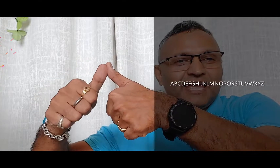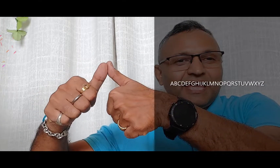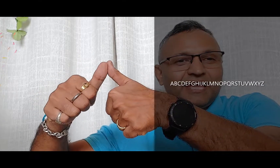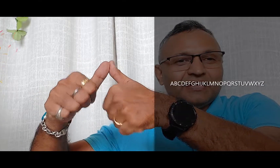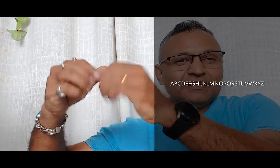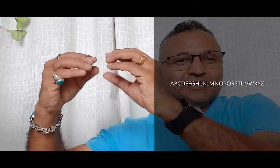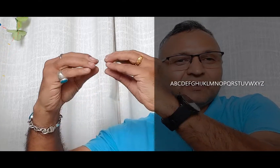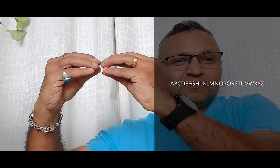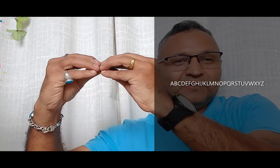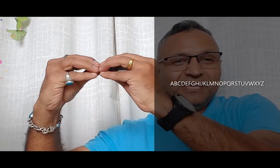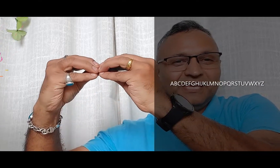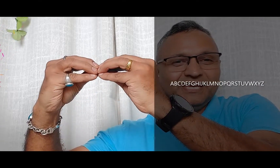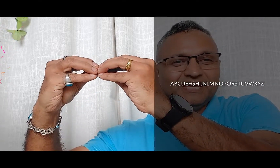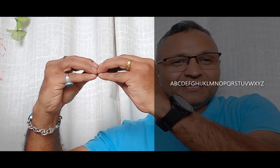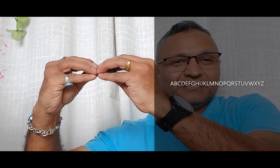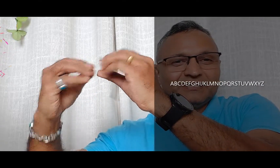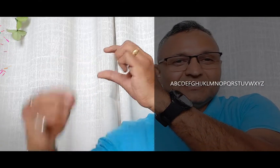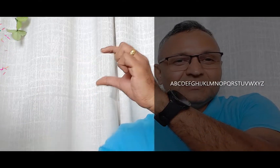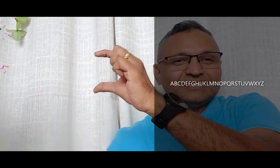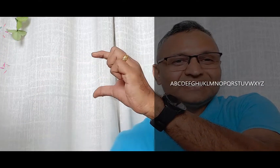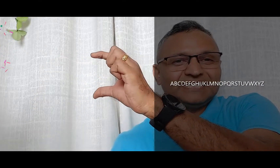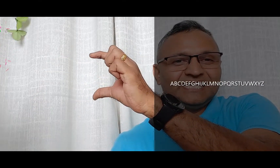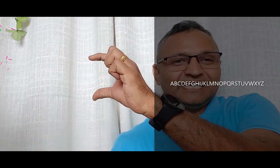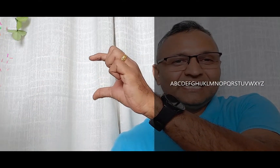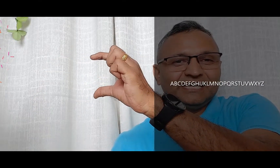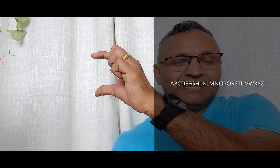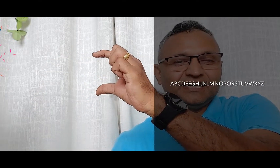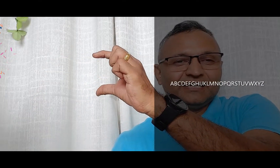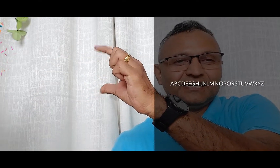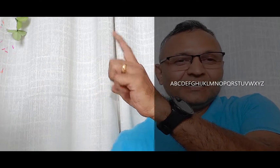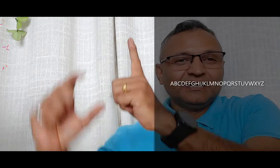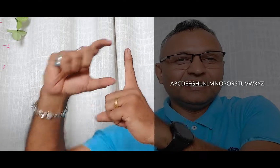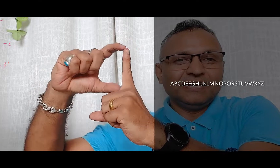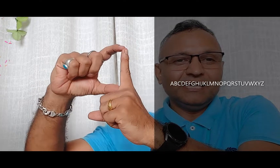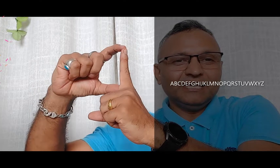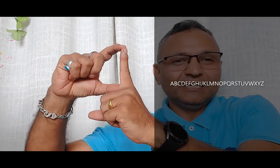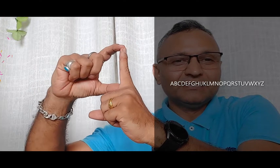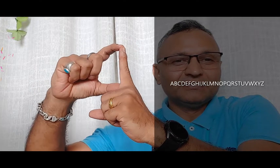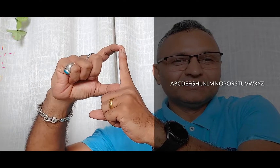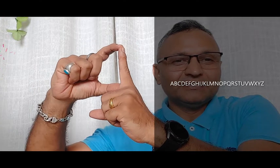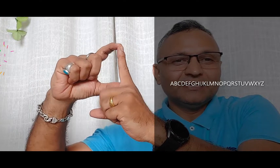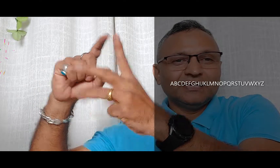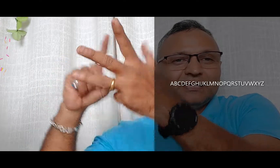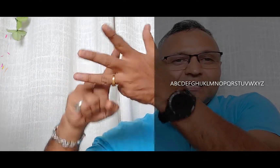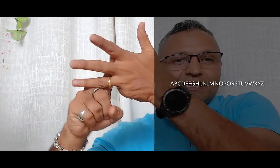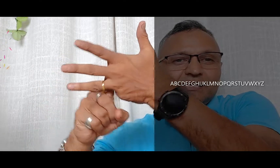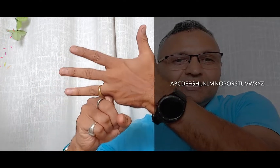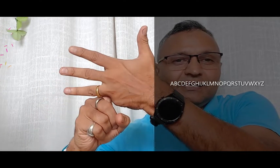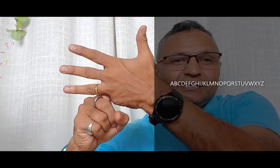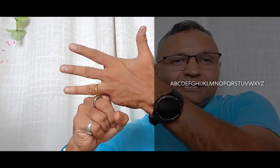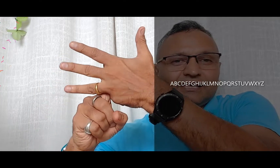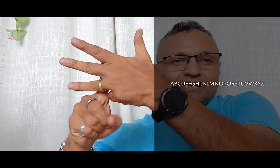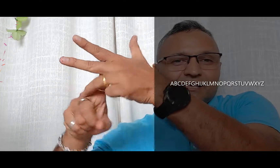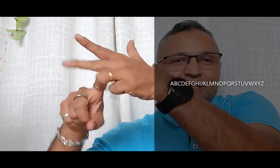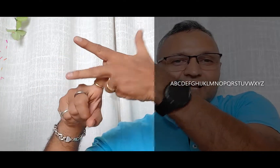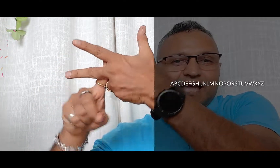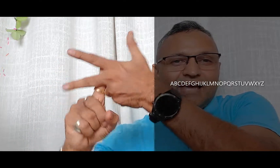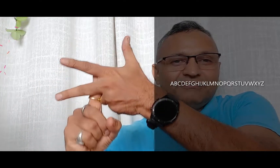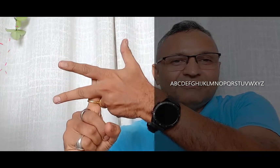b c d e f